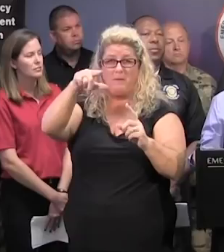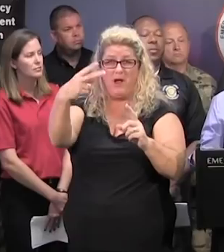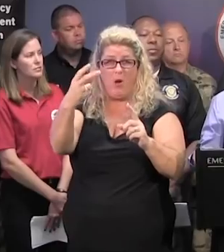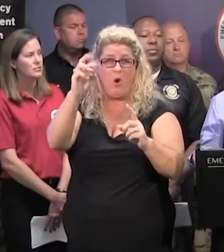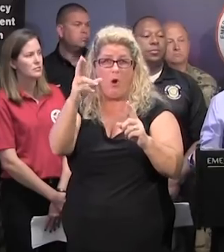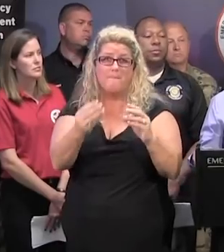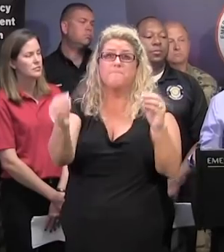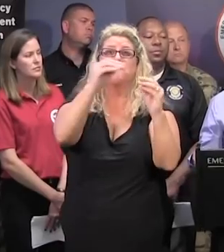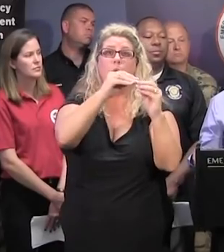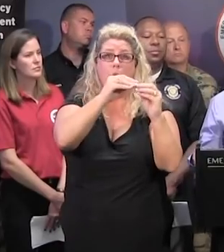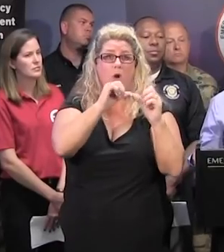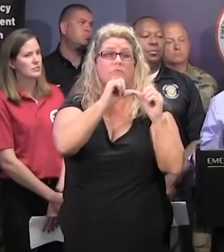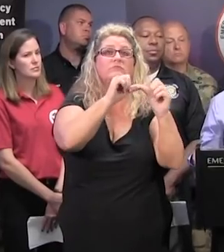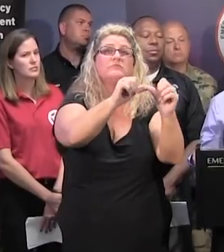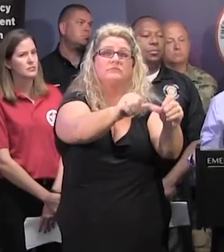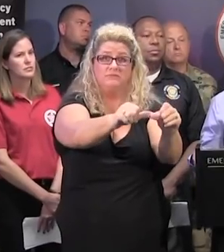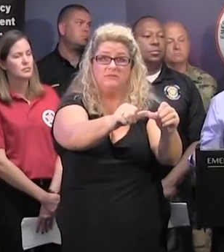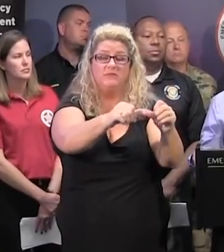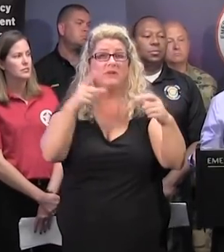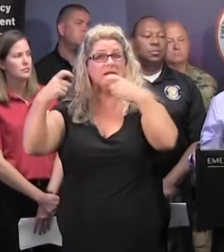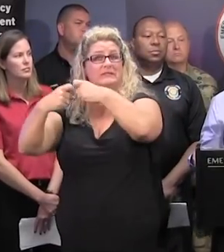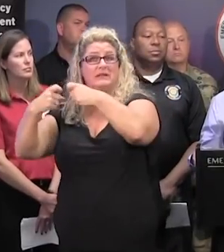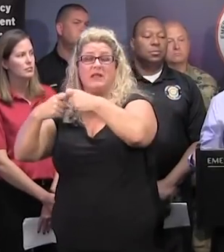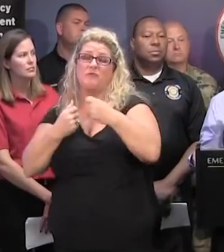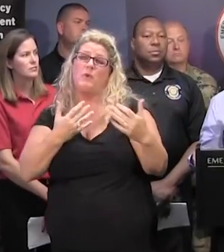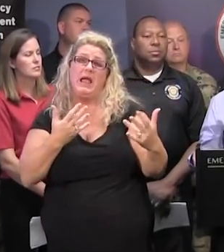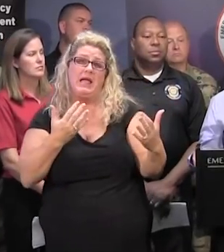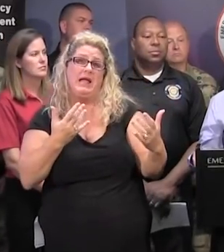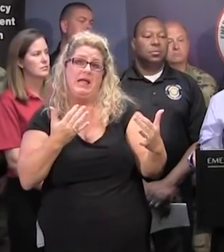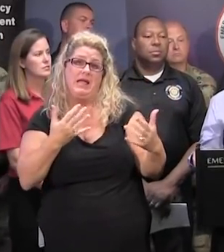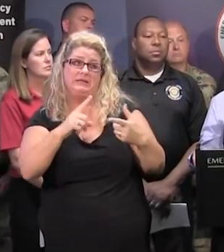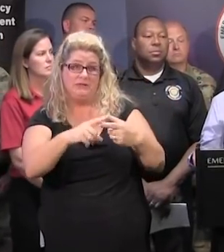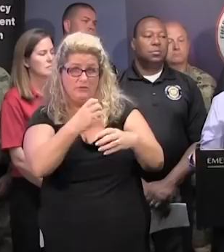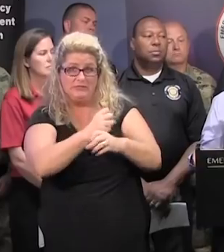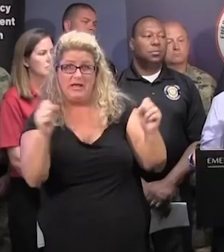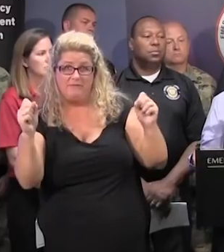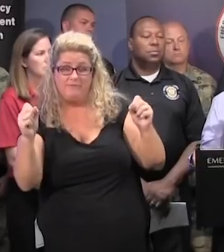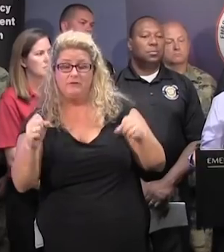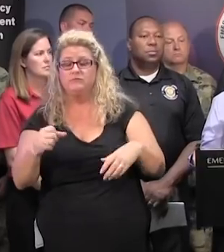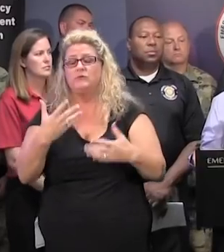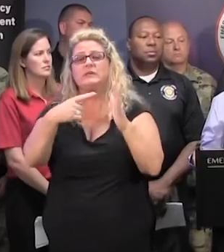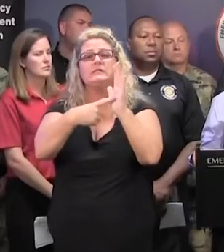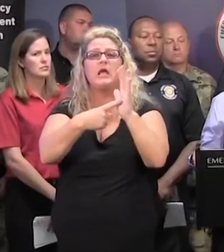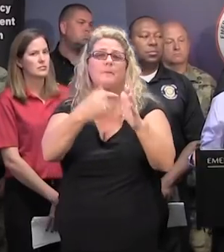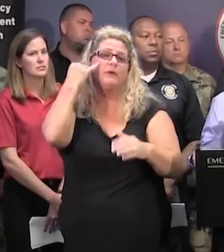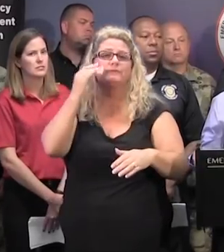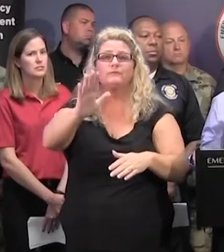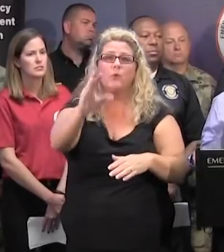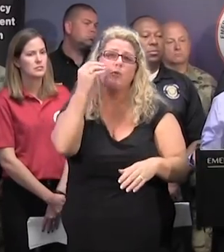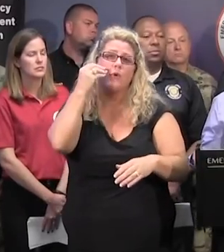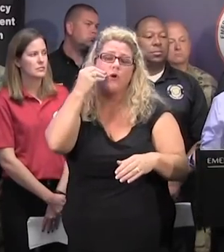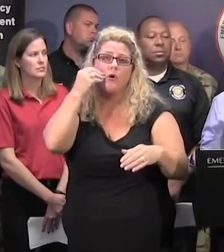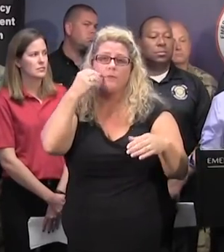the utility crews cannot go out until it is safe to do so. So, for example, if you were to lose power